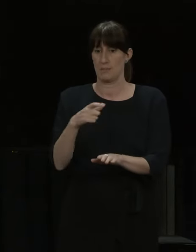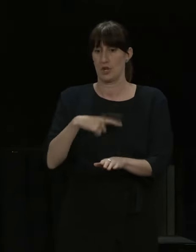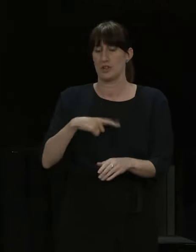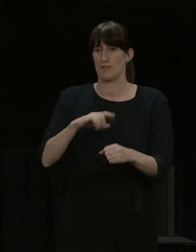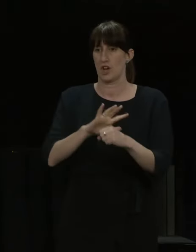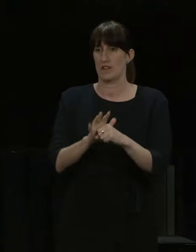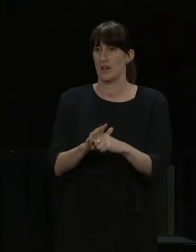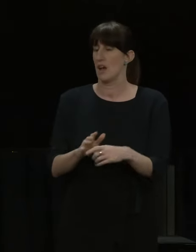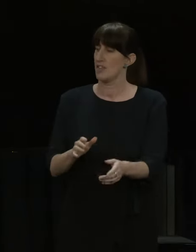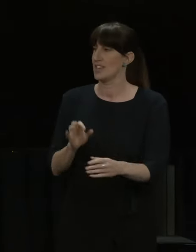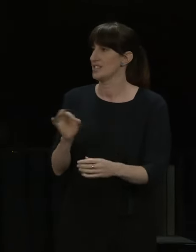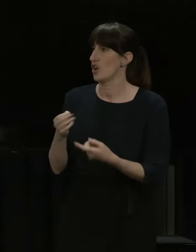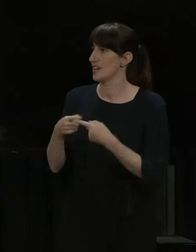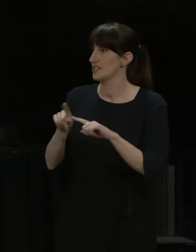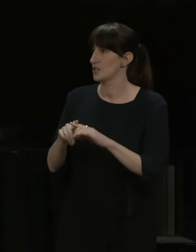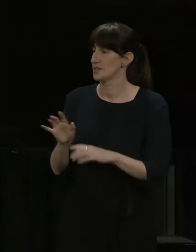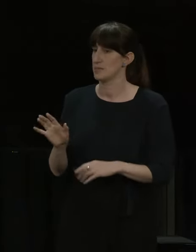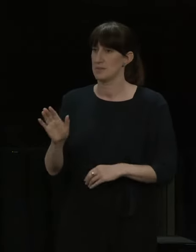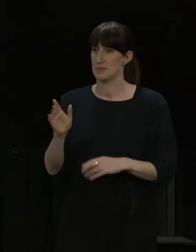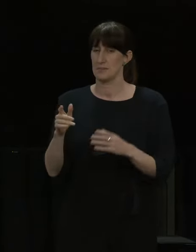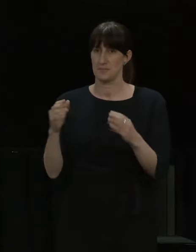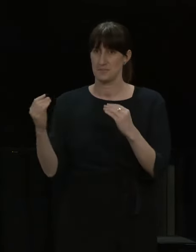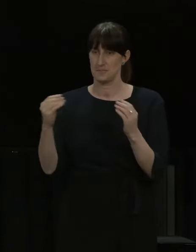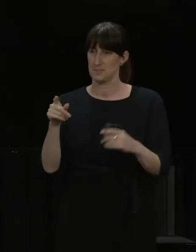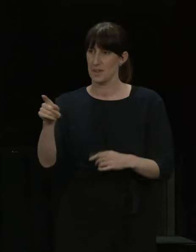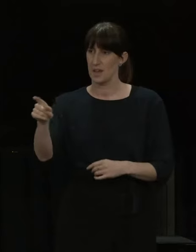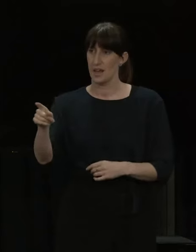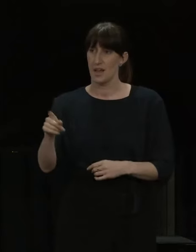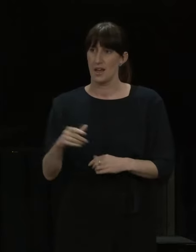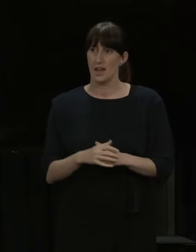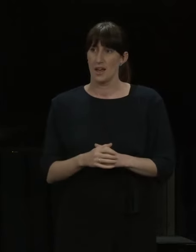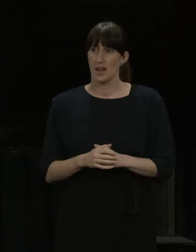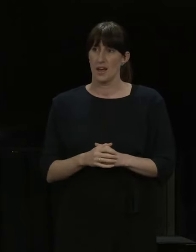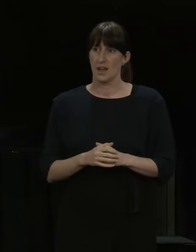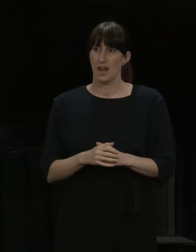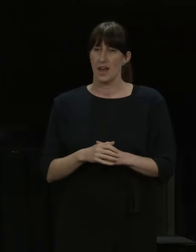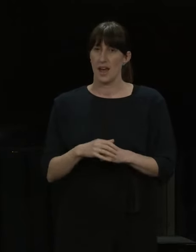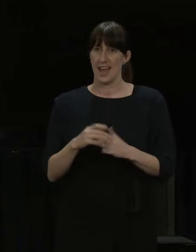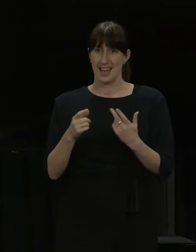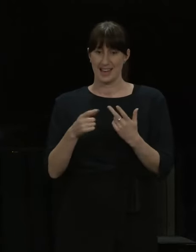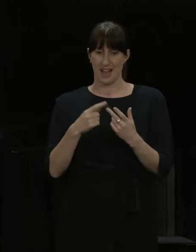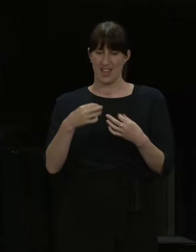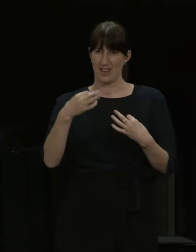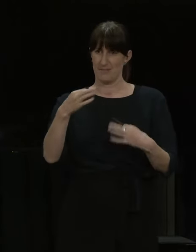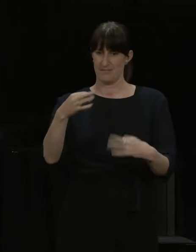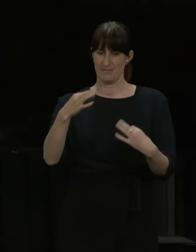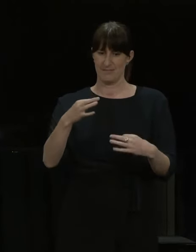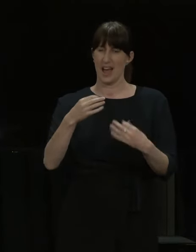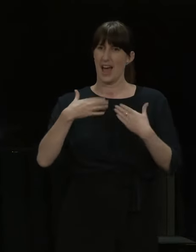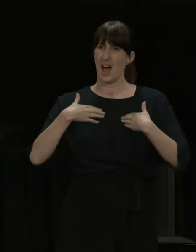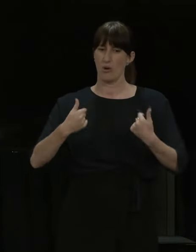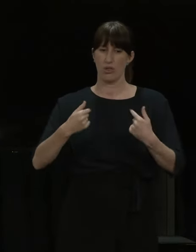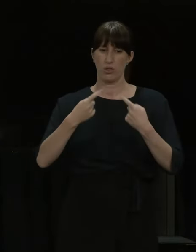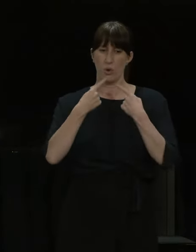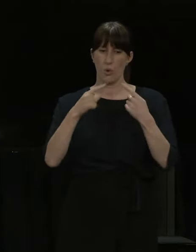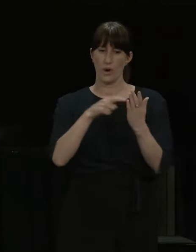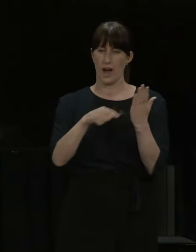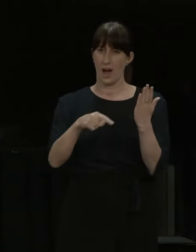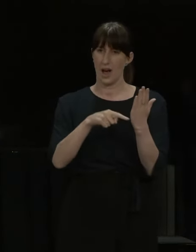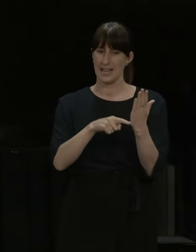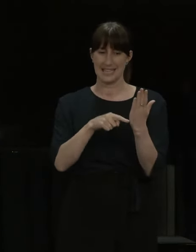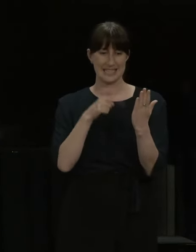your responsibility? We've got a health order today. Not in there. But one of the things it says is that businesses